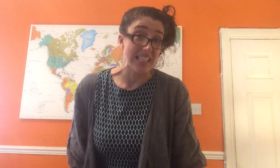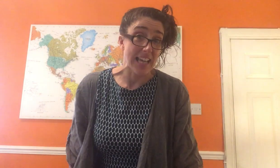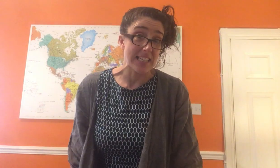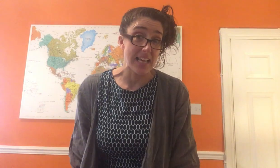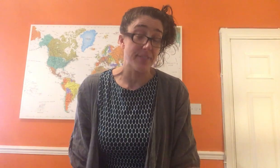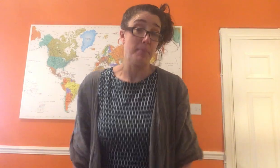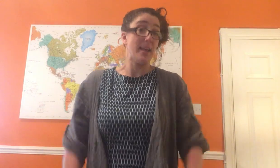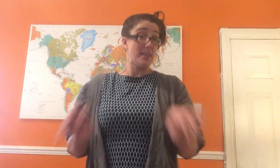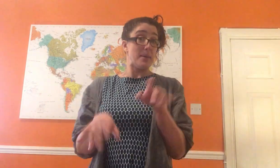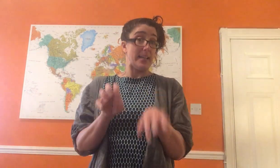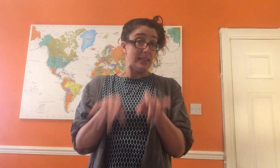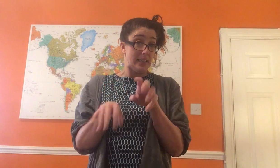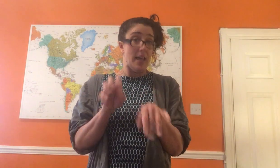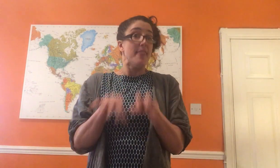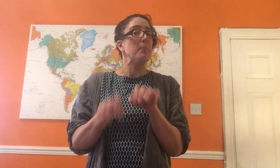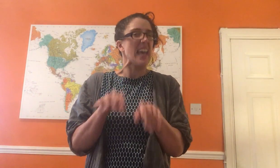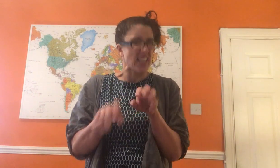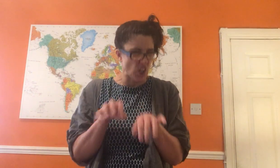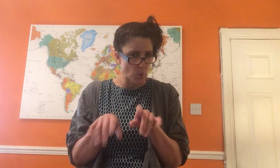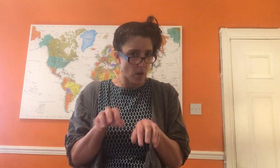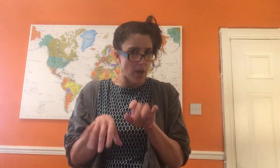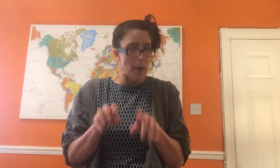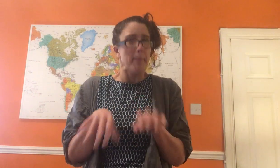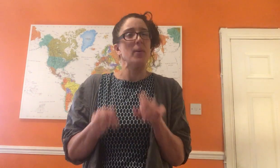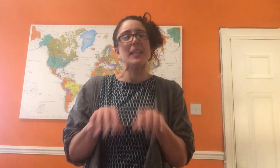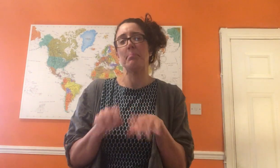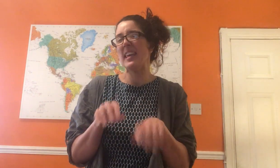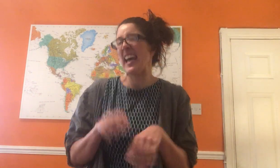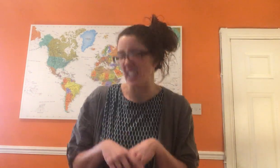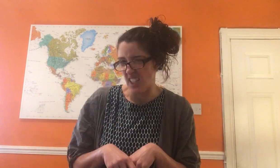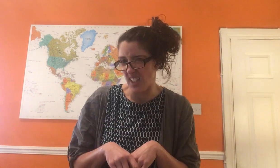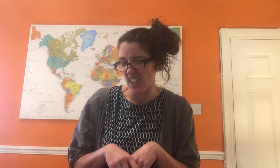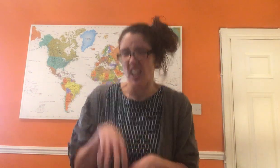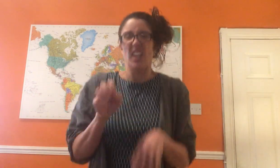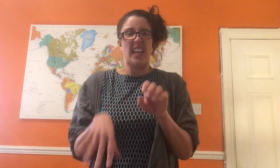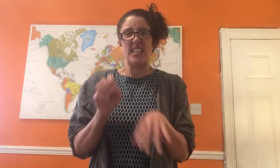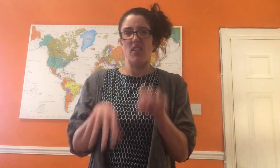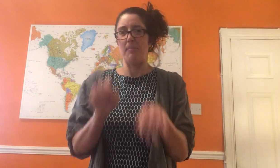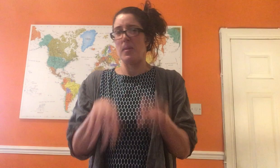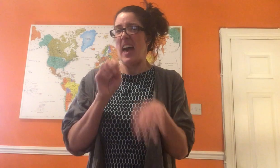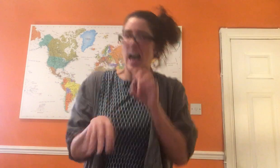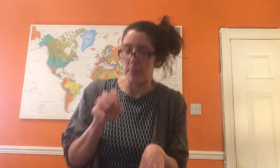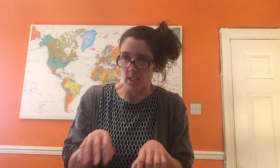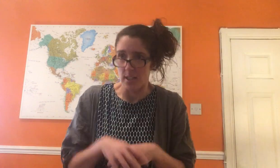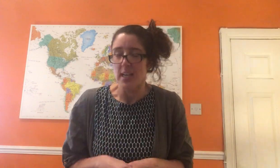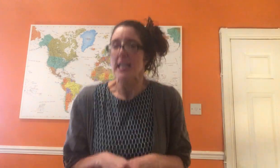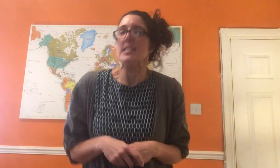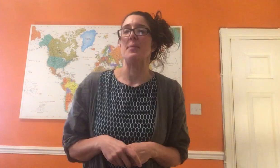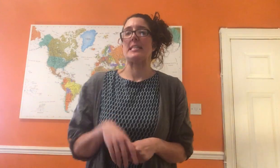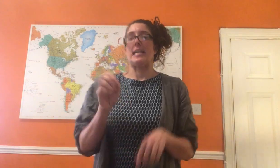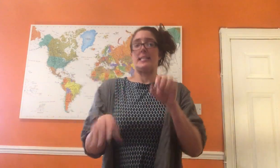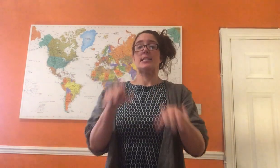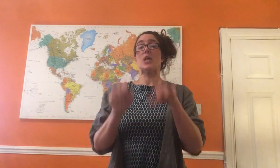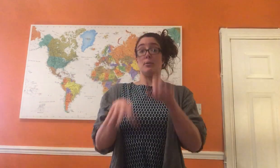liked the elephant playing the piano. The piano. But we said piano because it rhymes with hammer. So it's nice. So,